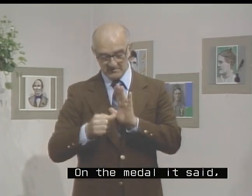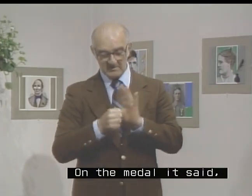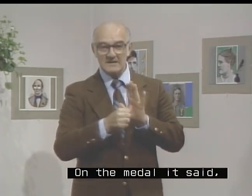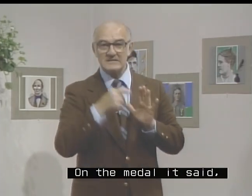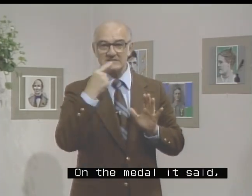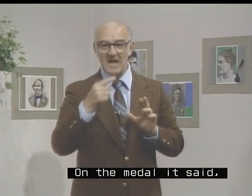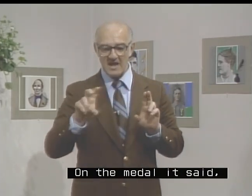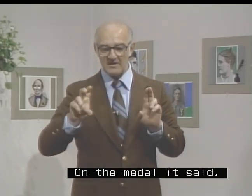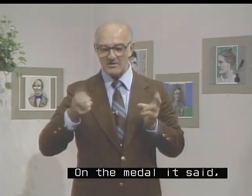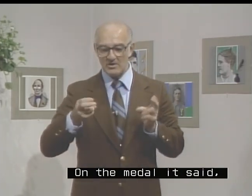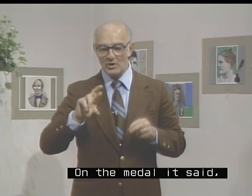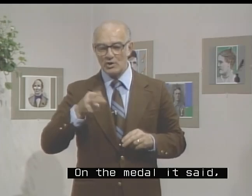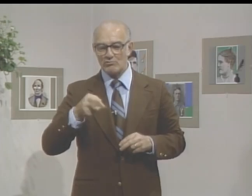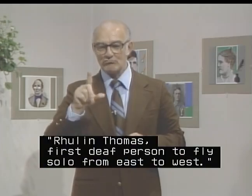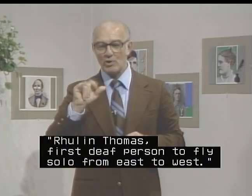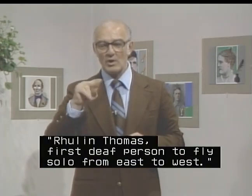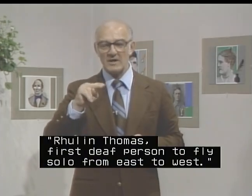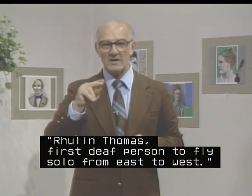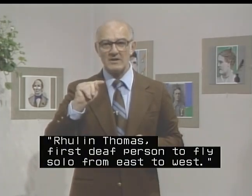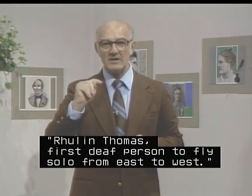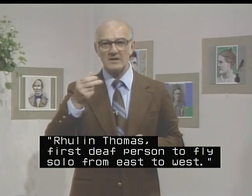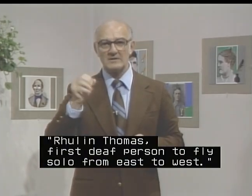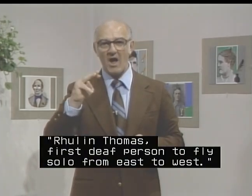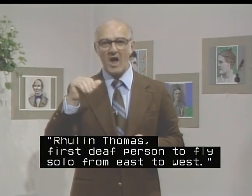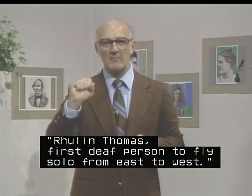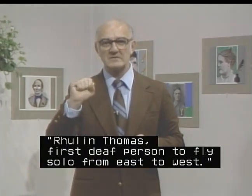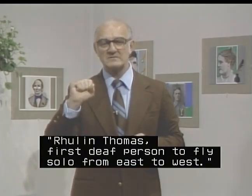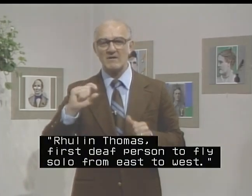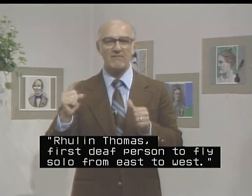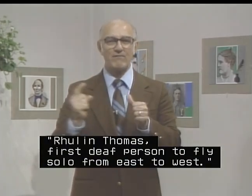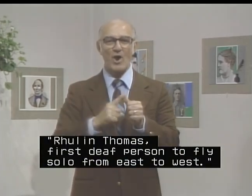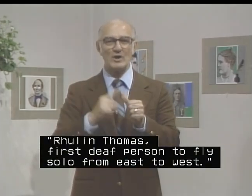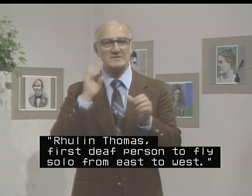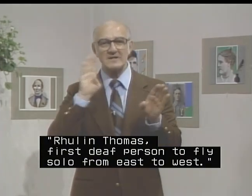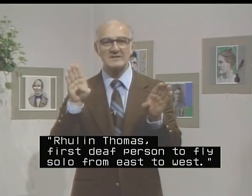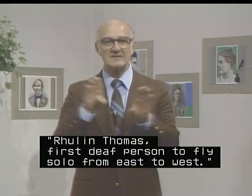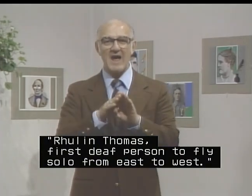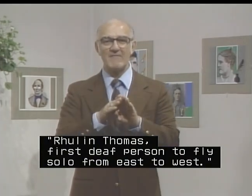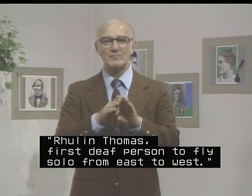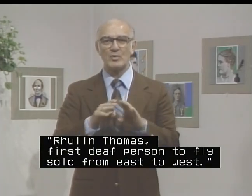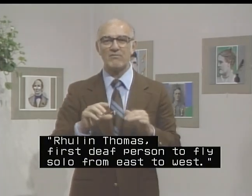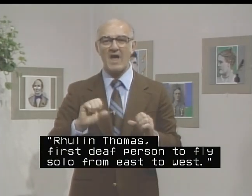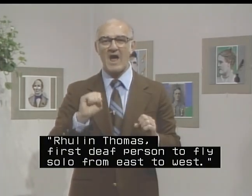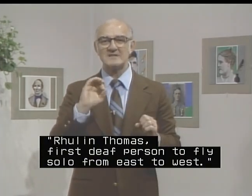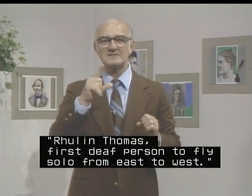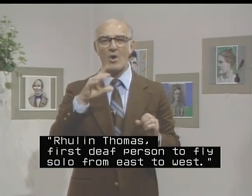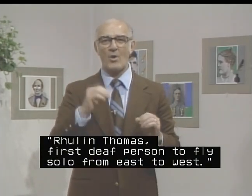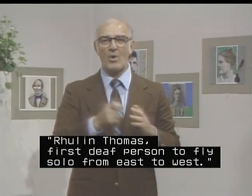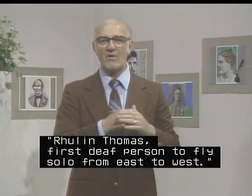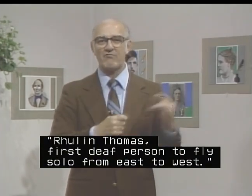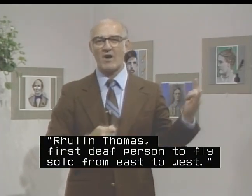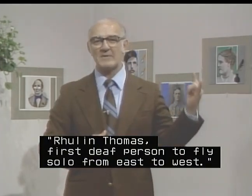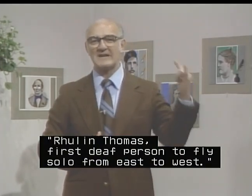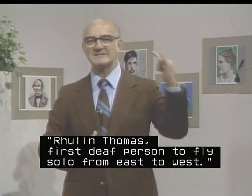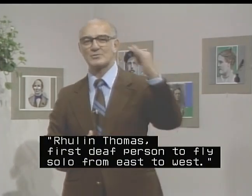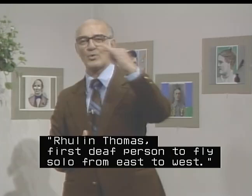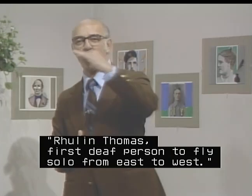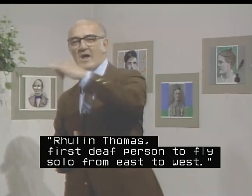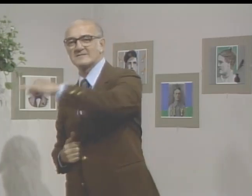it said, Rulon Thomas, first deaf to fly solo from east to west.